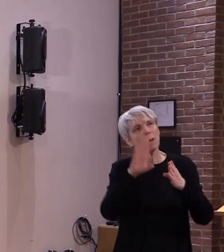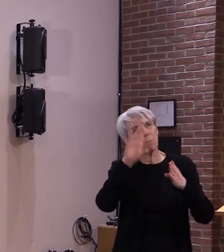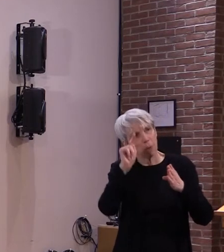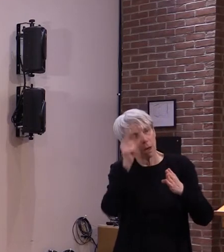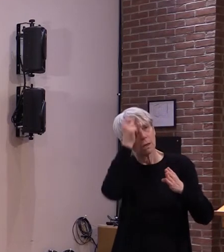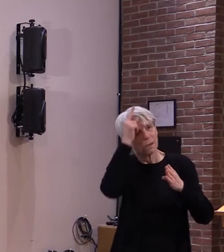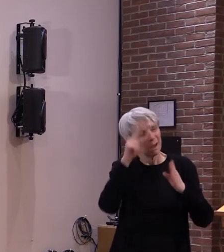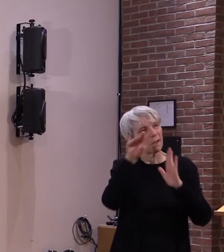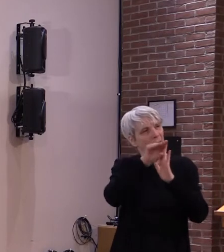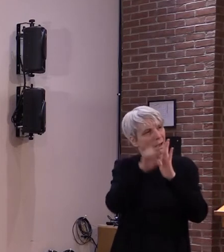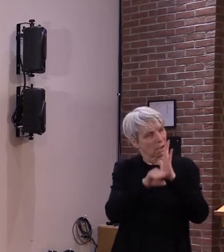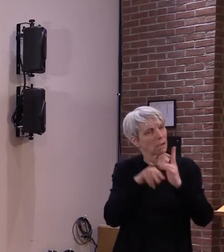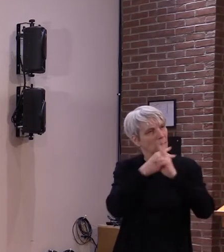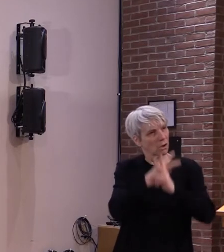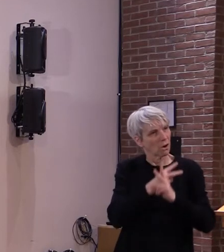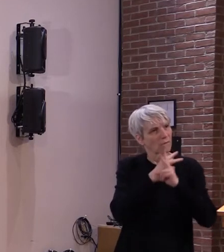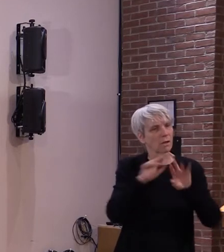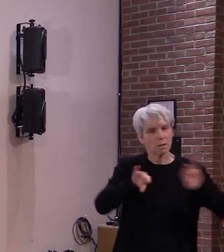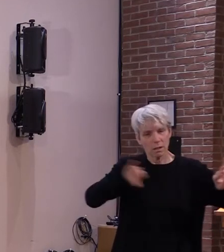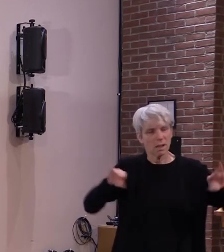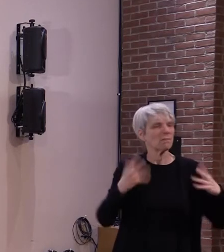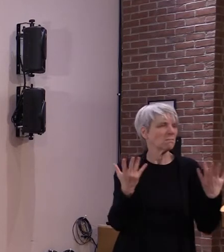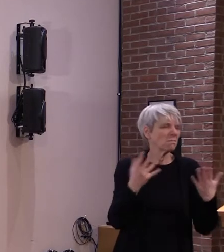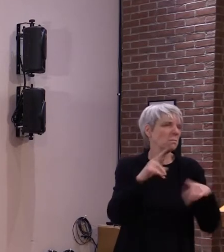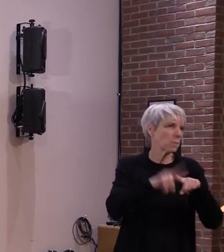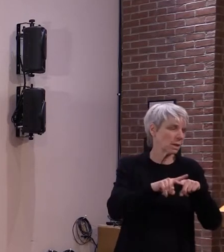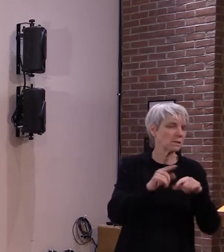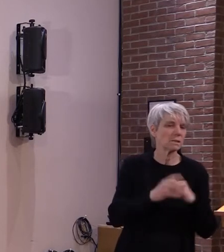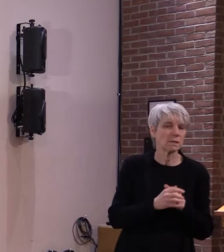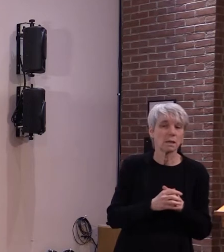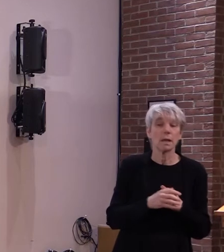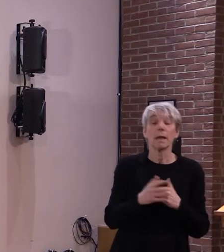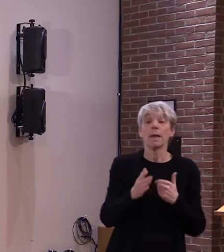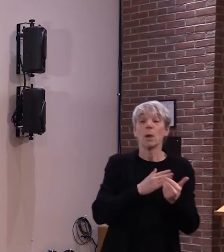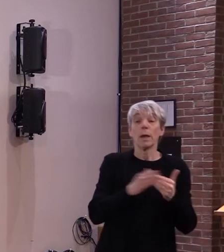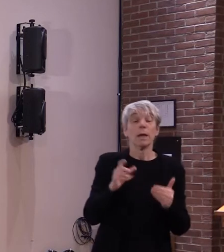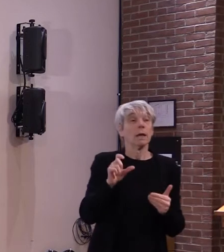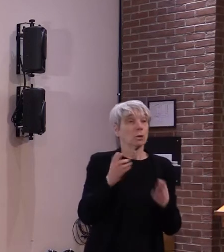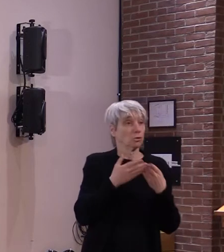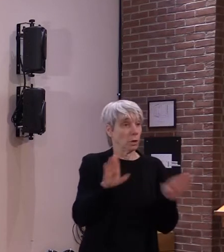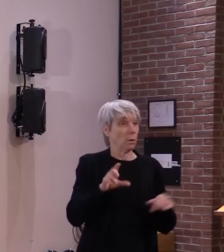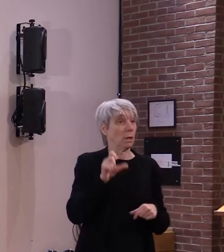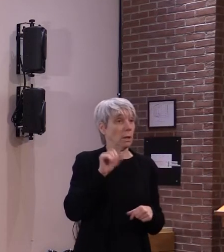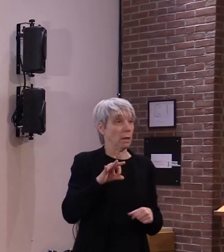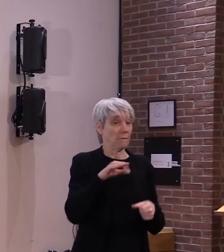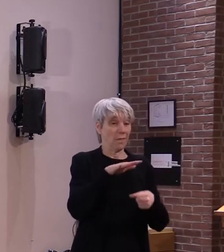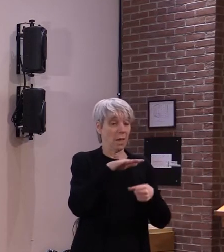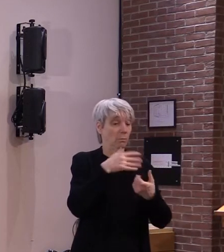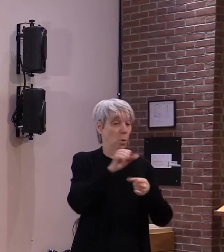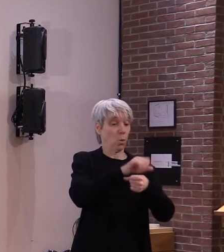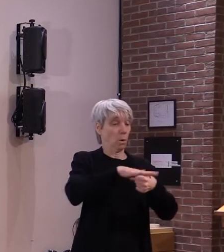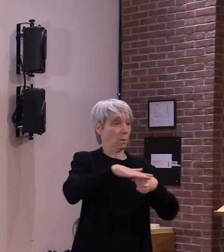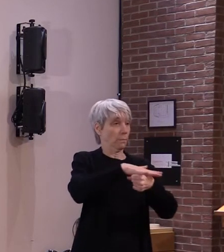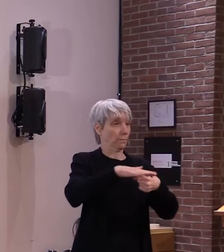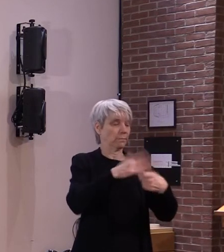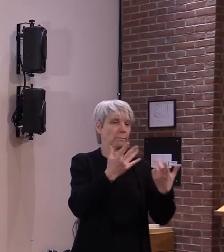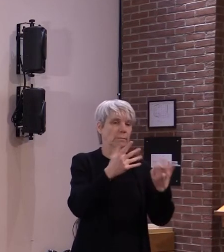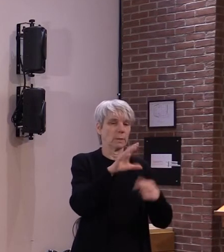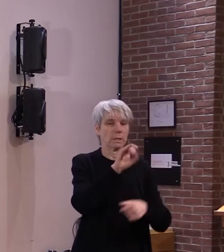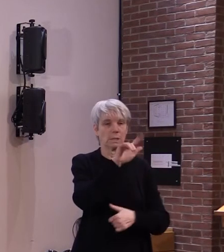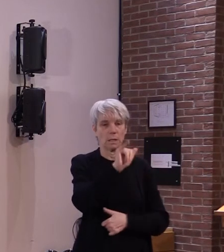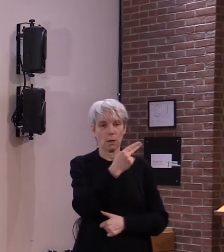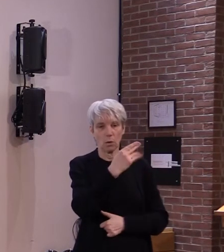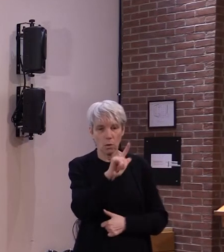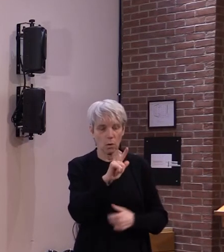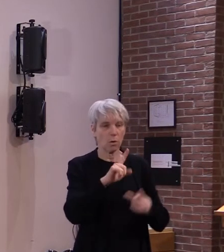trying to do telework if the profession allows it and making sure that when